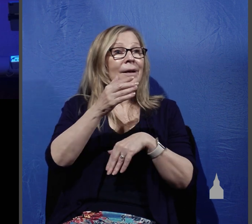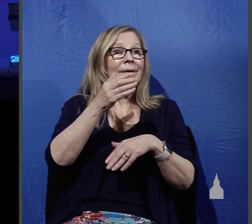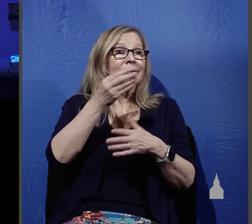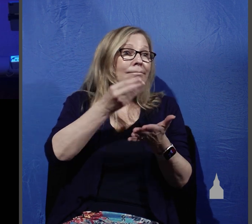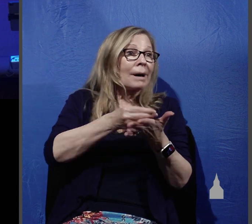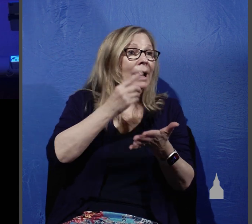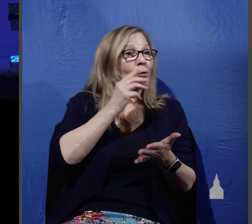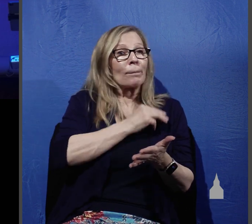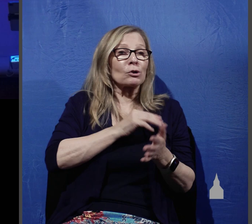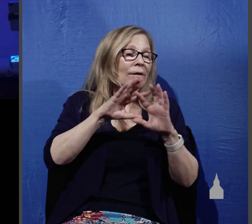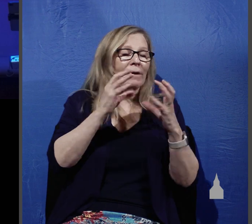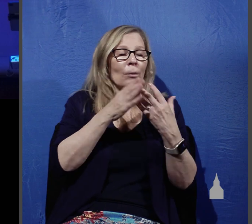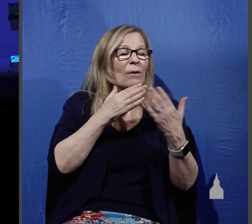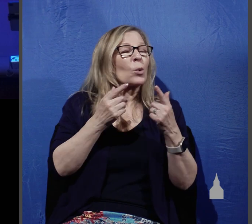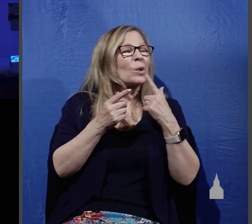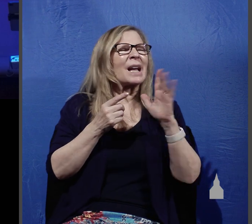take nothing but the clothes on their backs